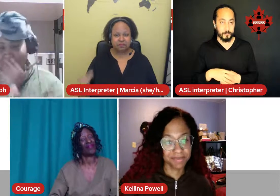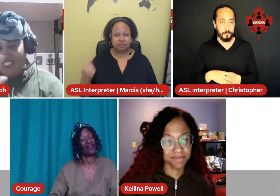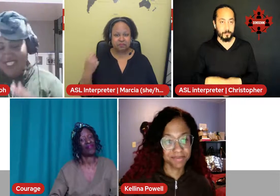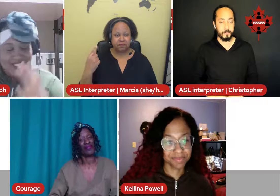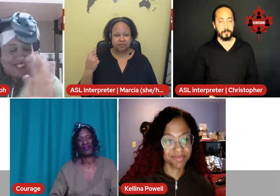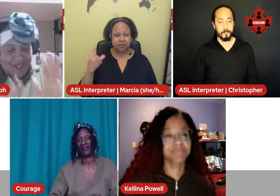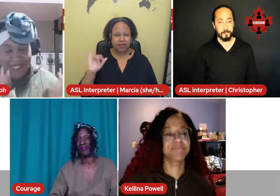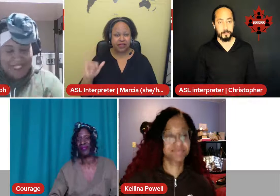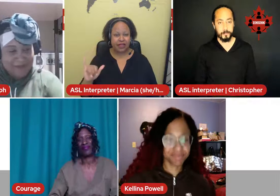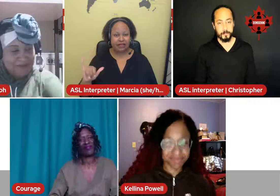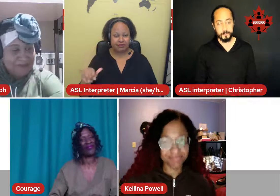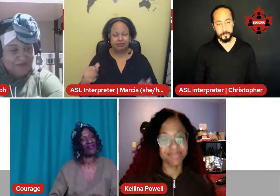because I mean,